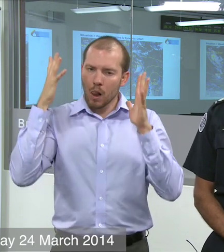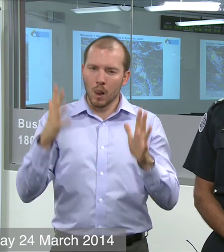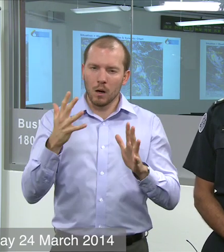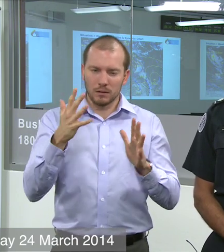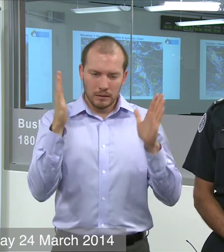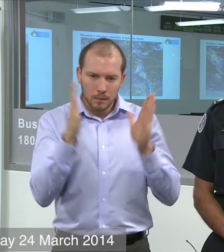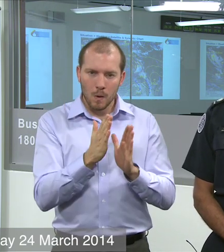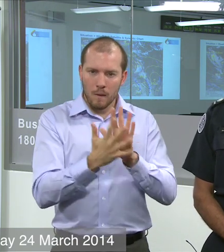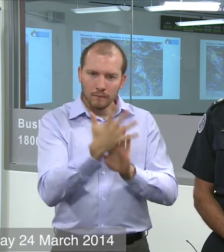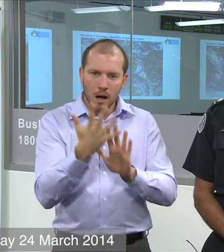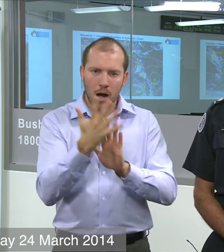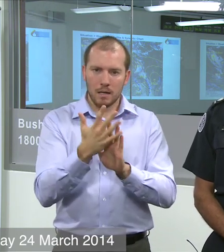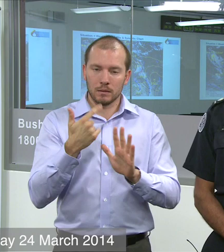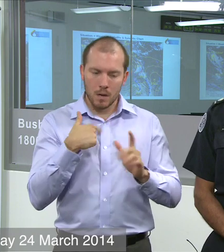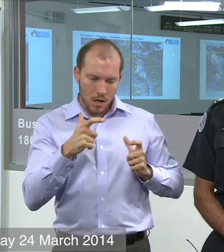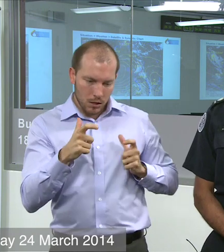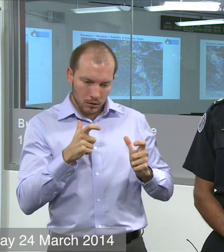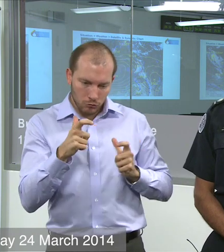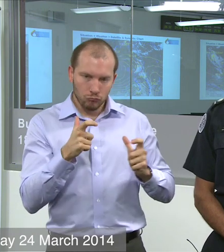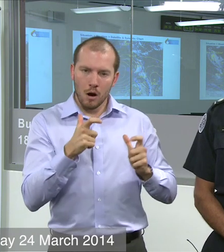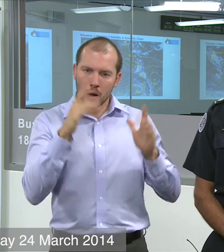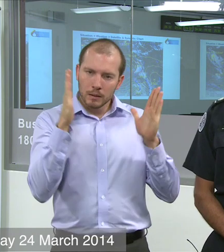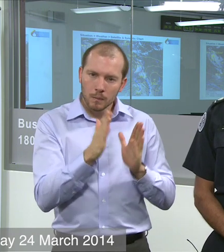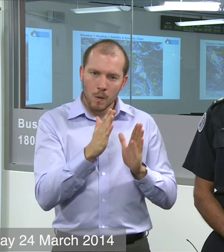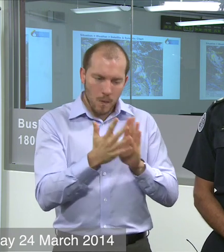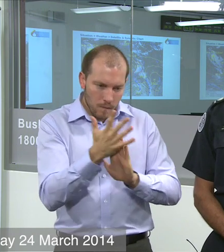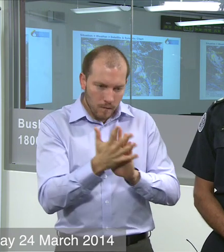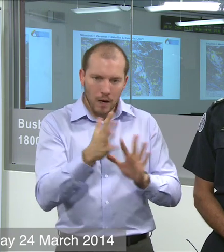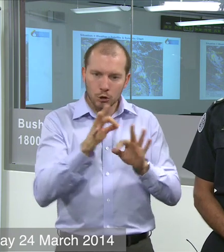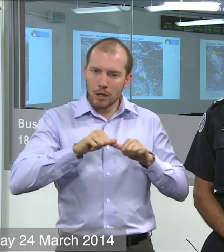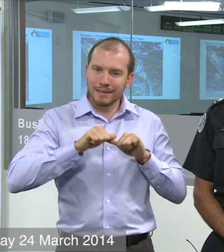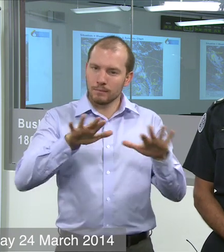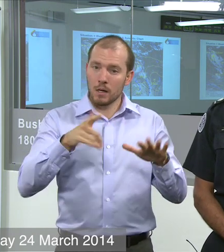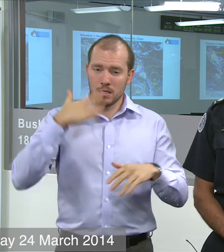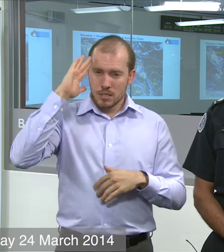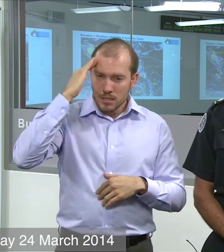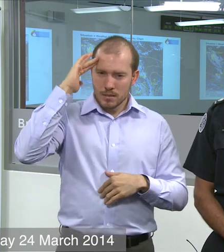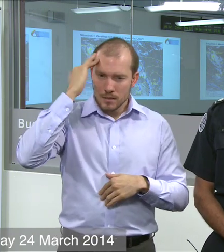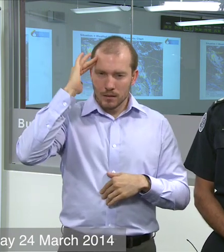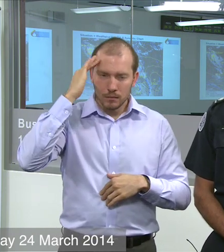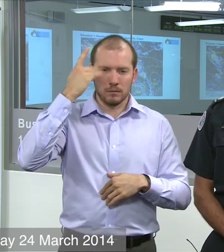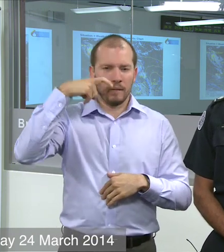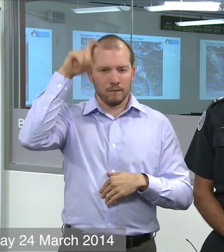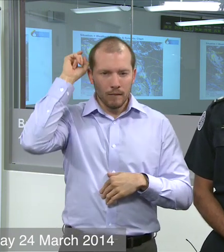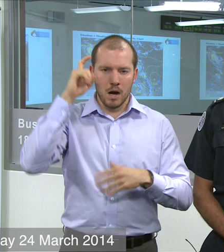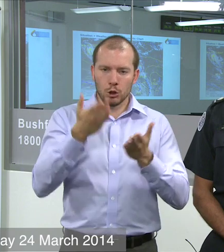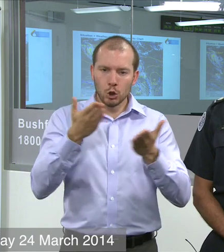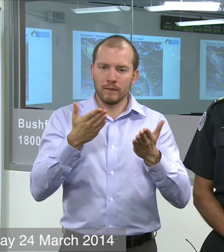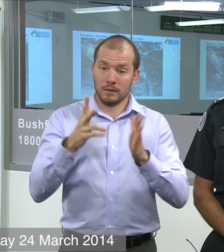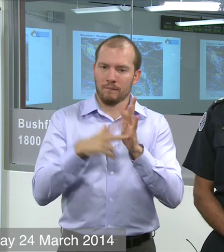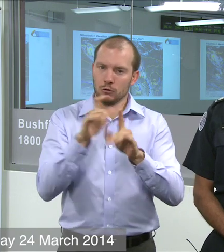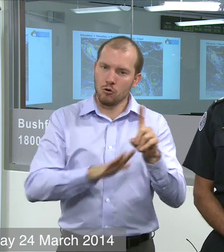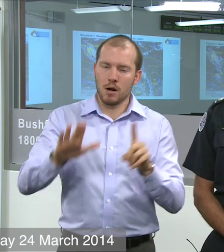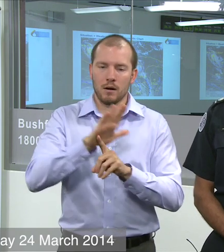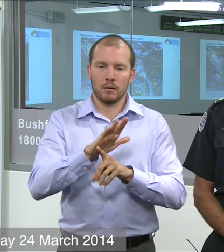fires which were kept small by the determined efforts of Victorian Fire Services. On behalf